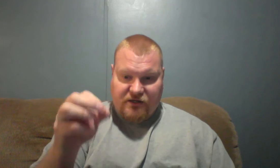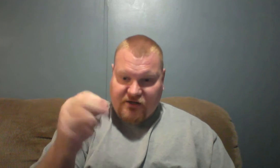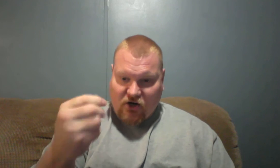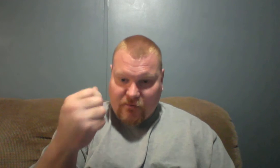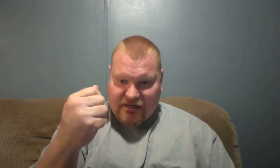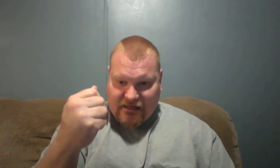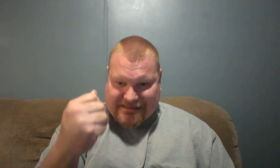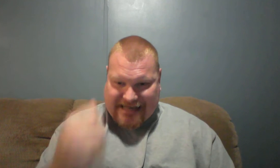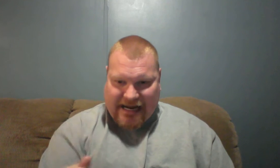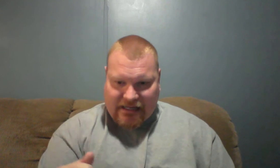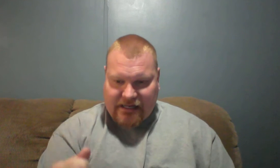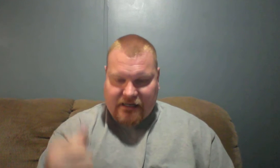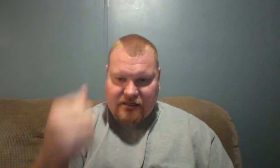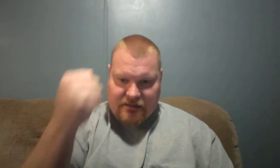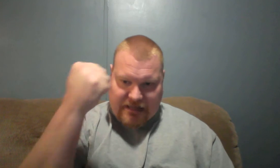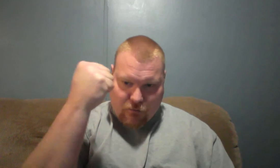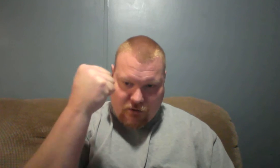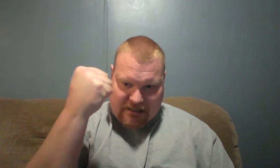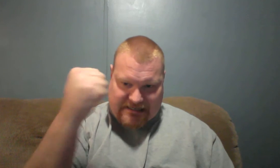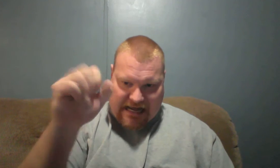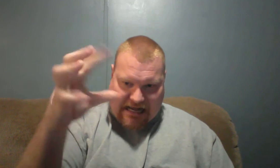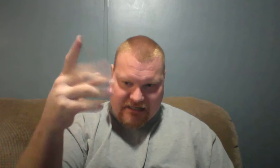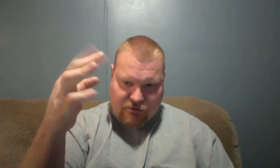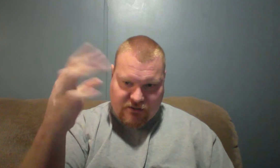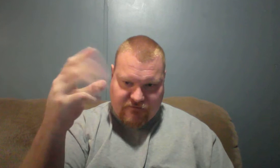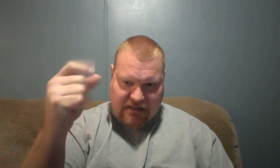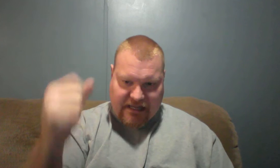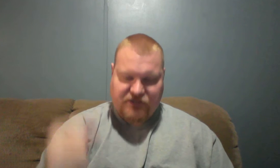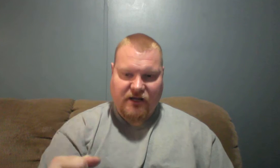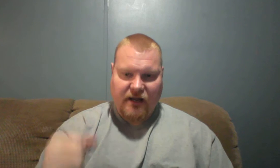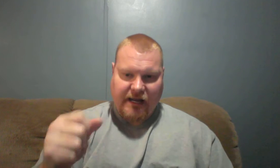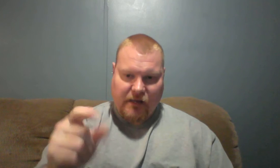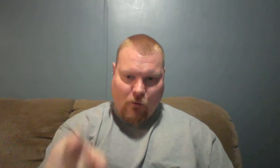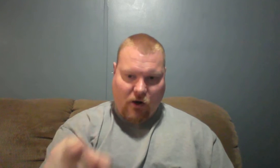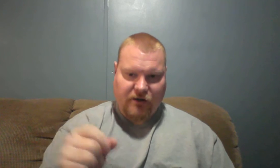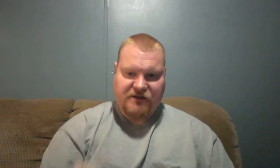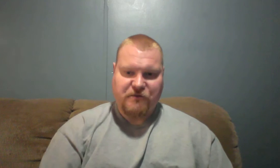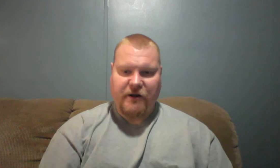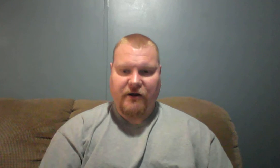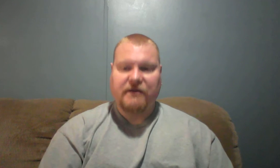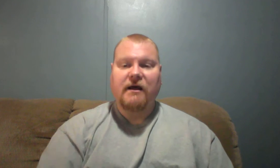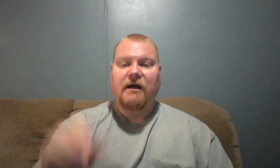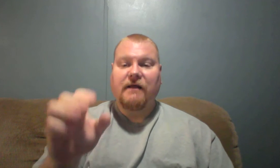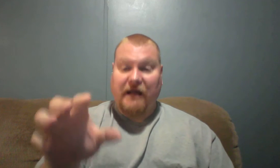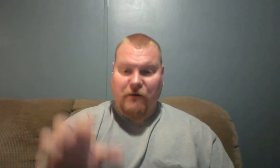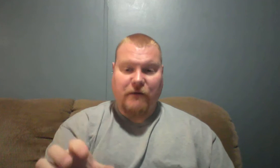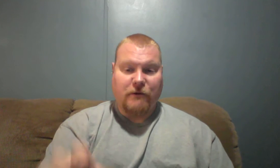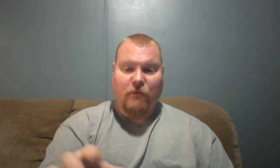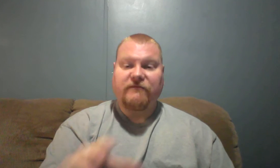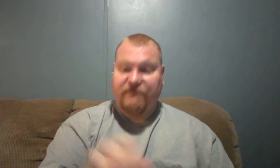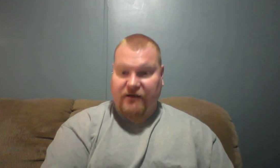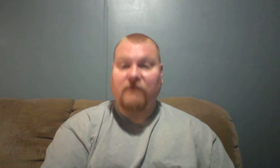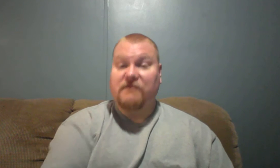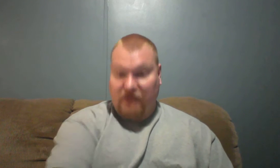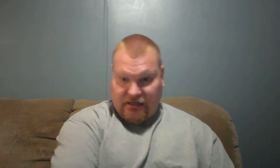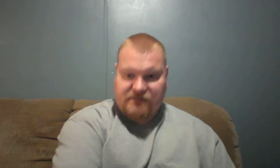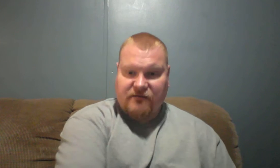determine daily that we're going to die to this flesh and walk in the spirit that way we won't fulfill the lust of the